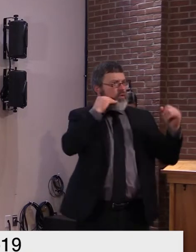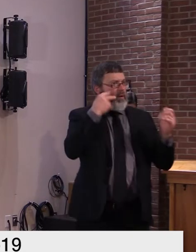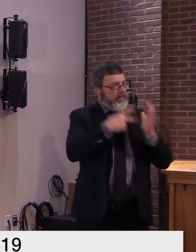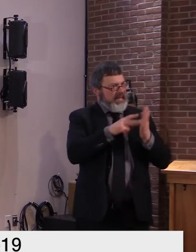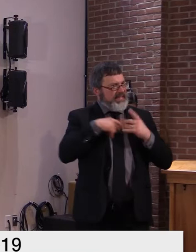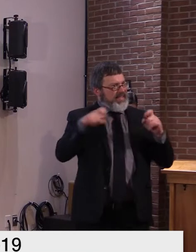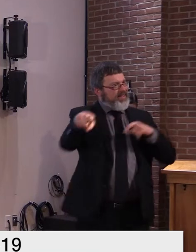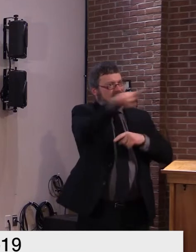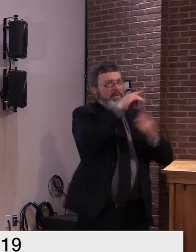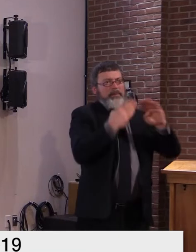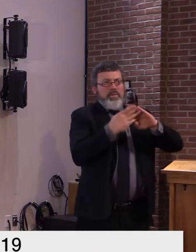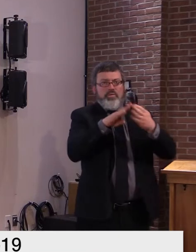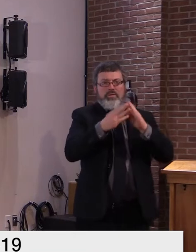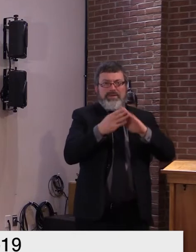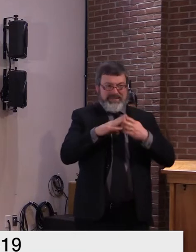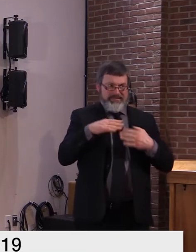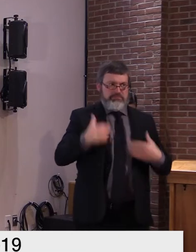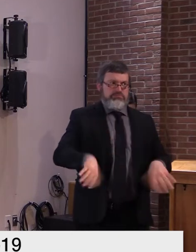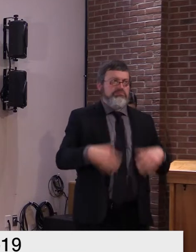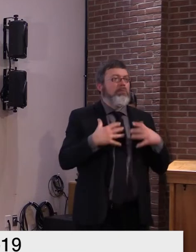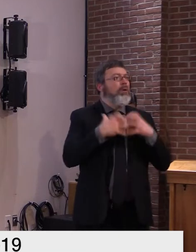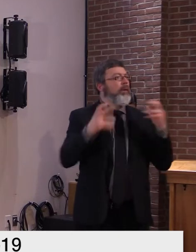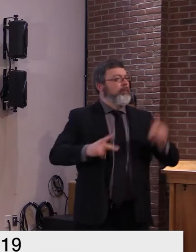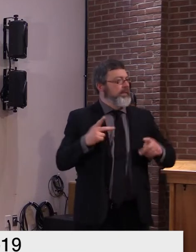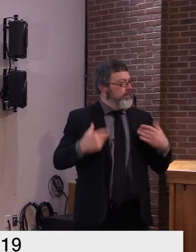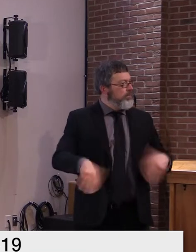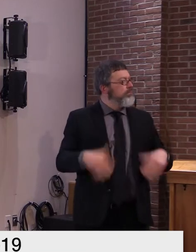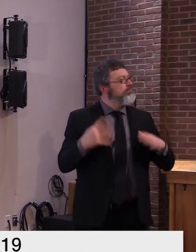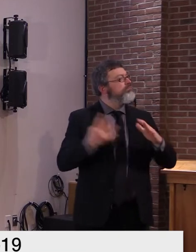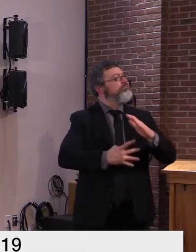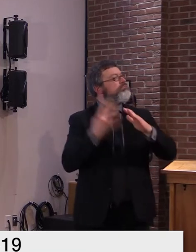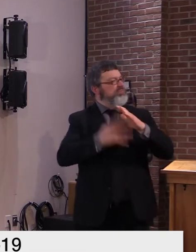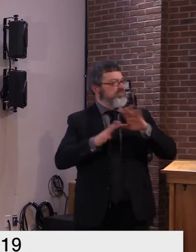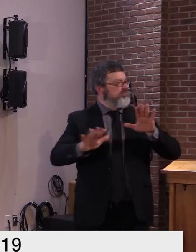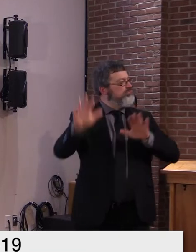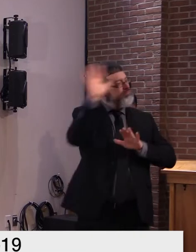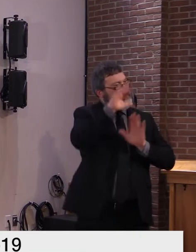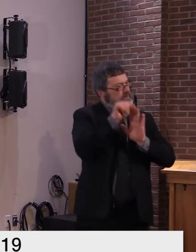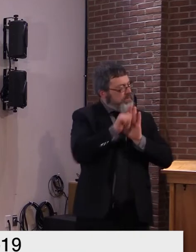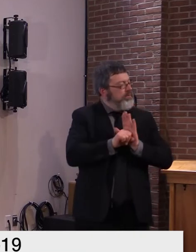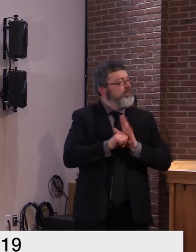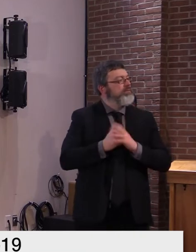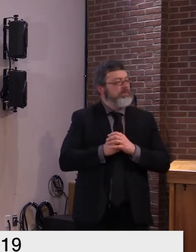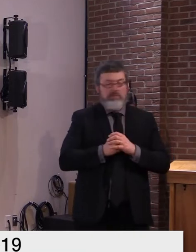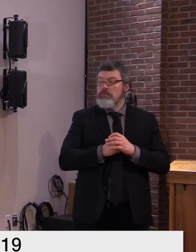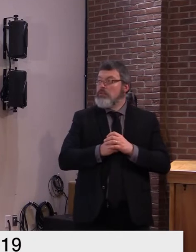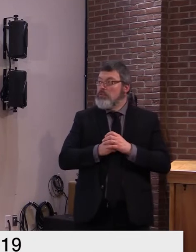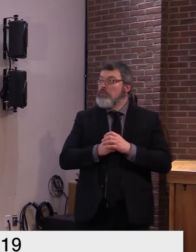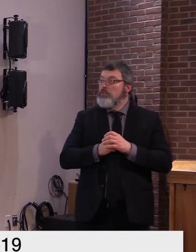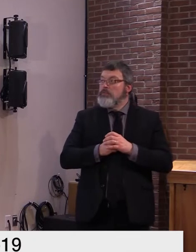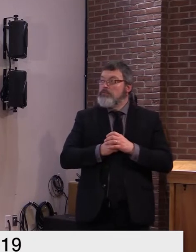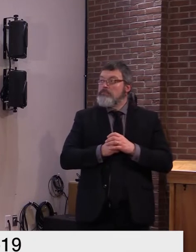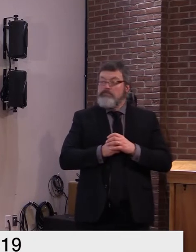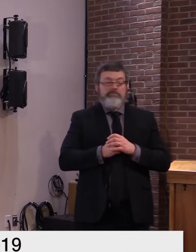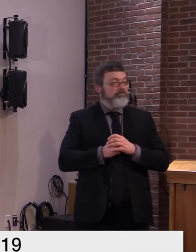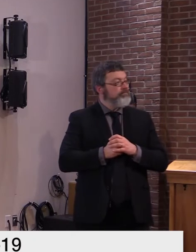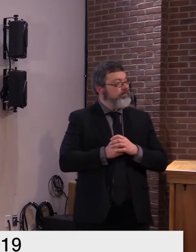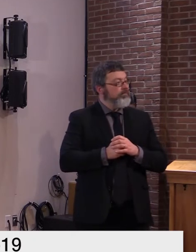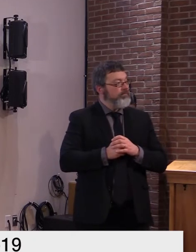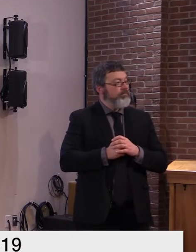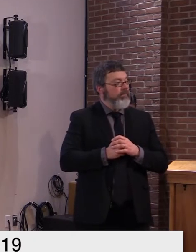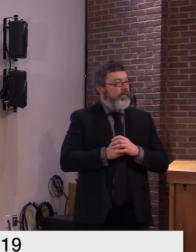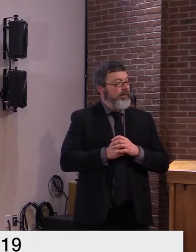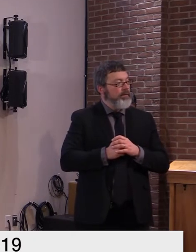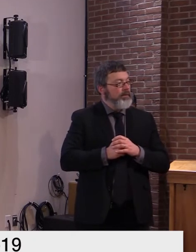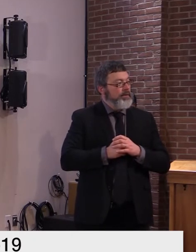now obviously if you only looked at people who are symptomatic and getting tested for that reason